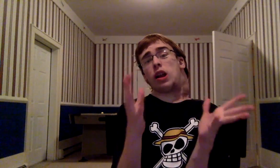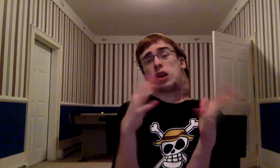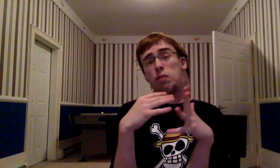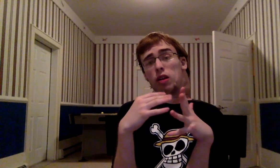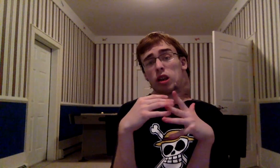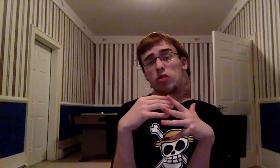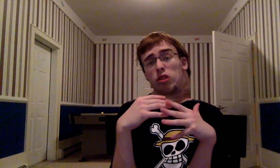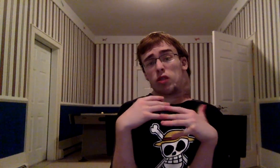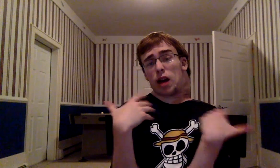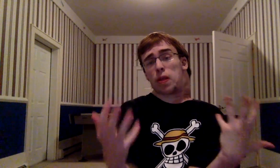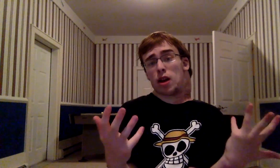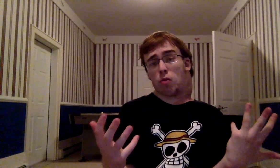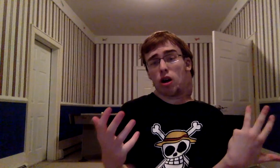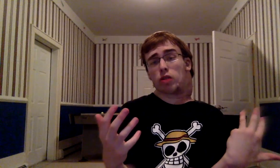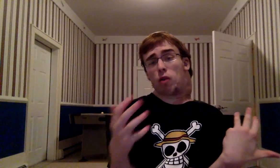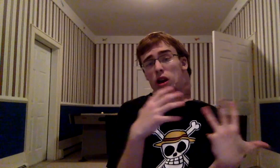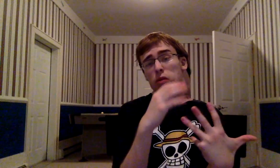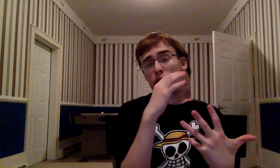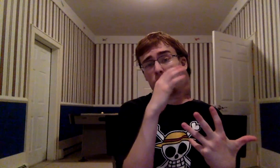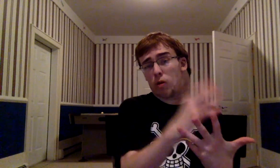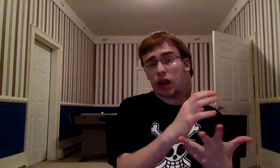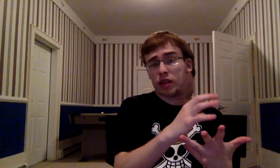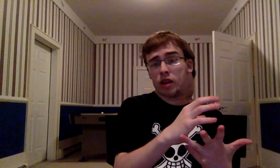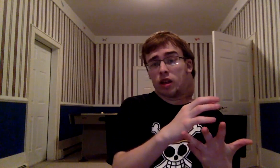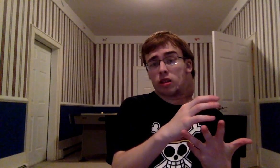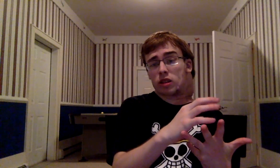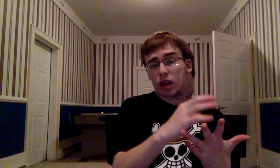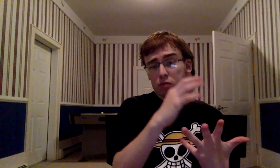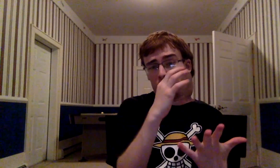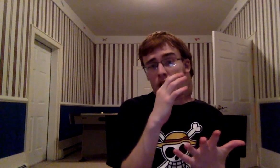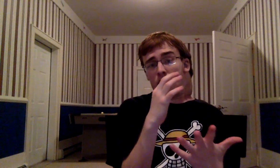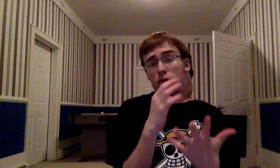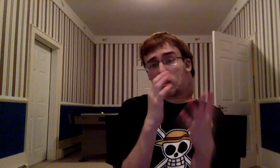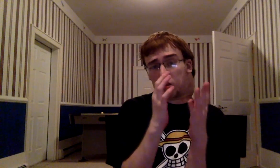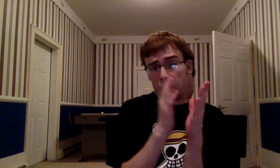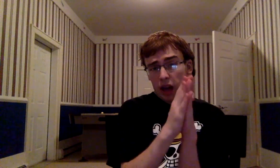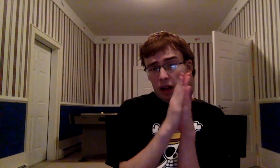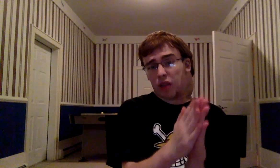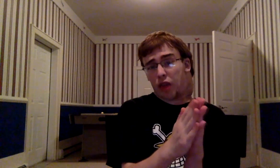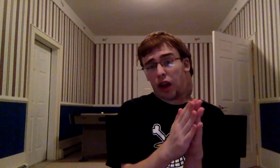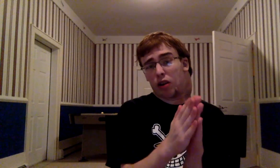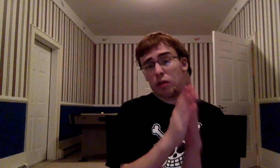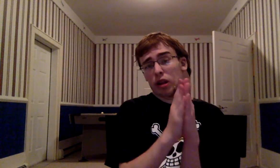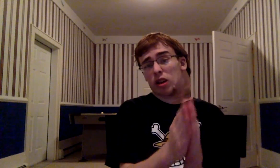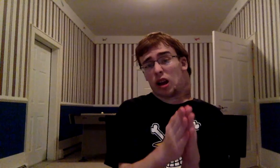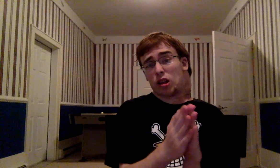did Kenpachi not just do that at page one? Why did we have to wait to get to the, we had a cliffhanger and we had a chapter